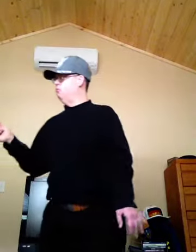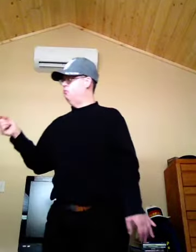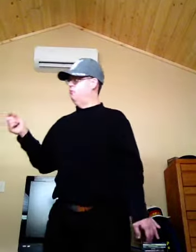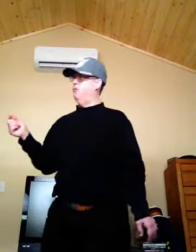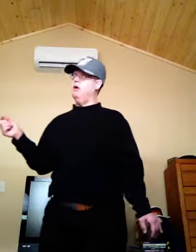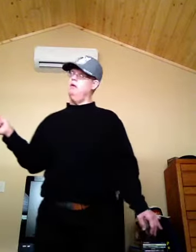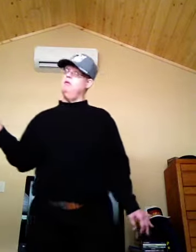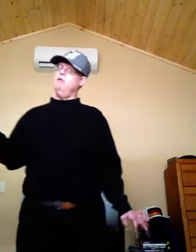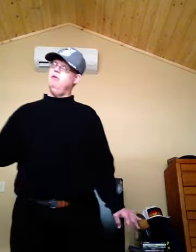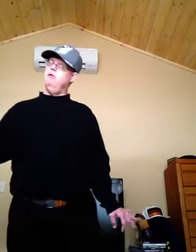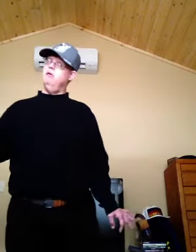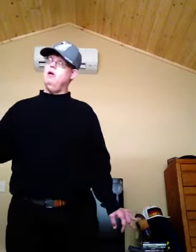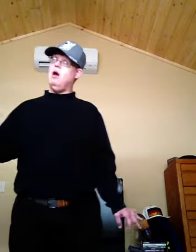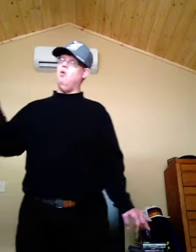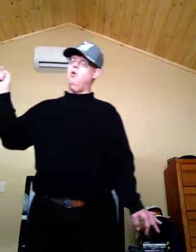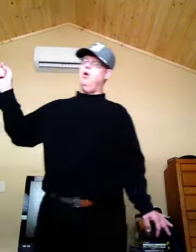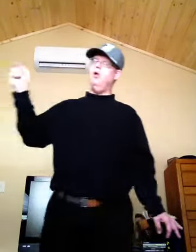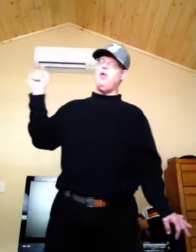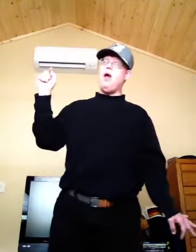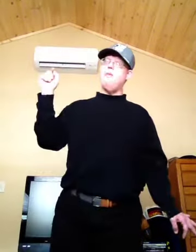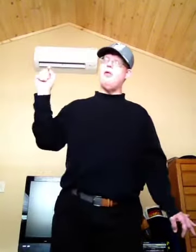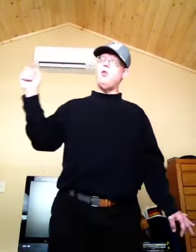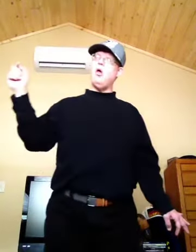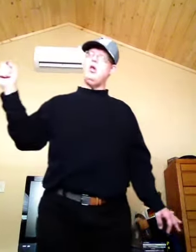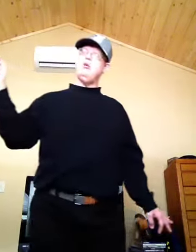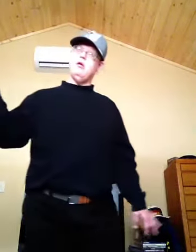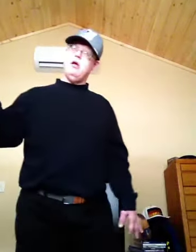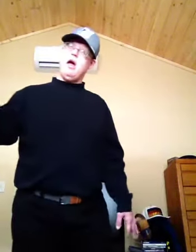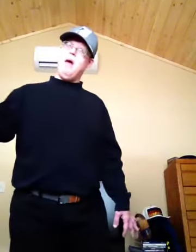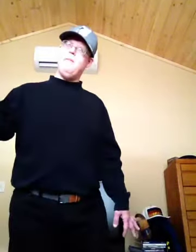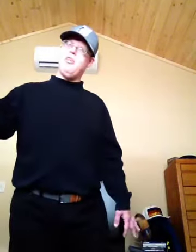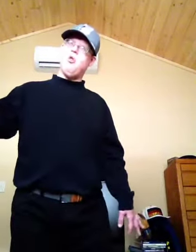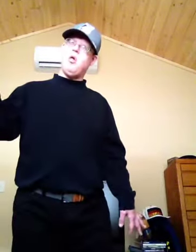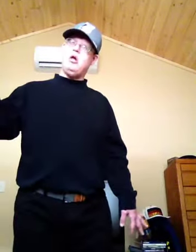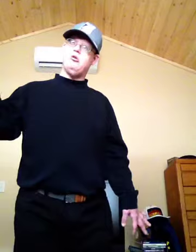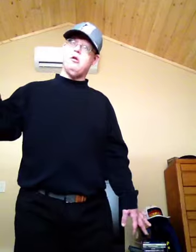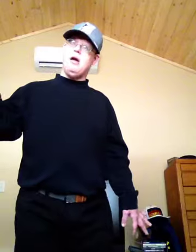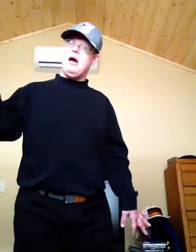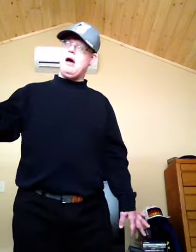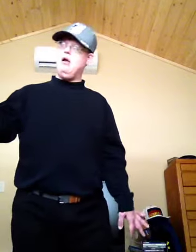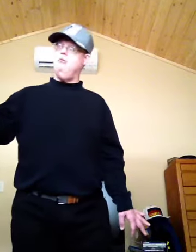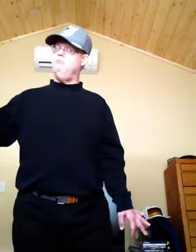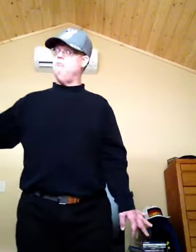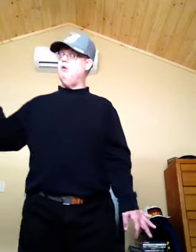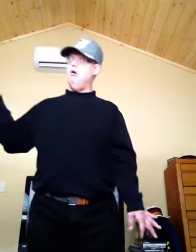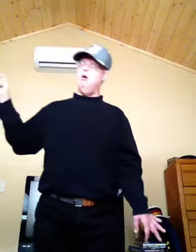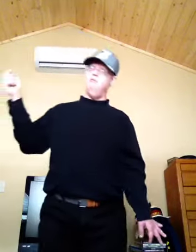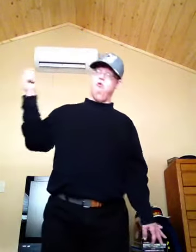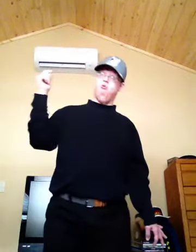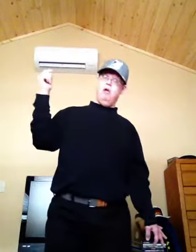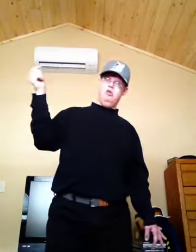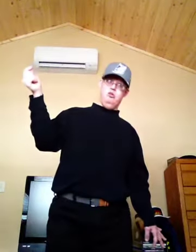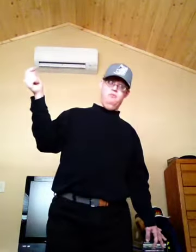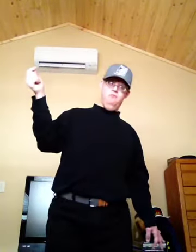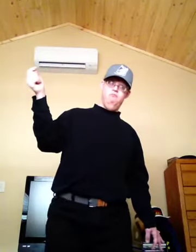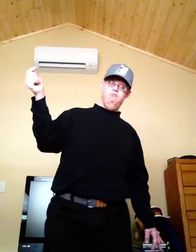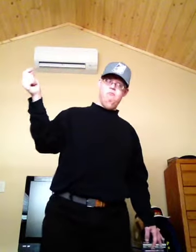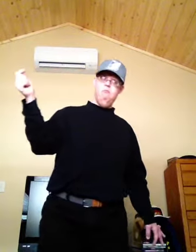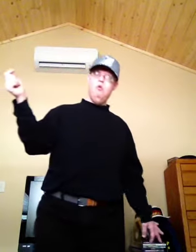Right? Now, he's a mythological, a mythological god, of Norwegian. Norwegian,